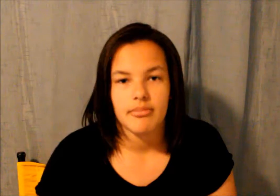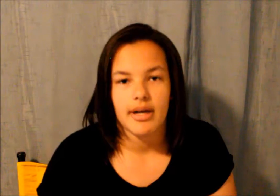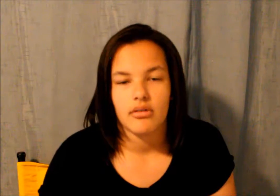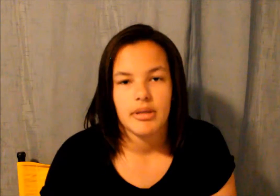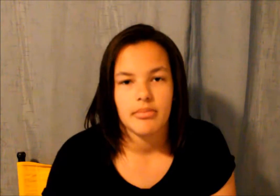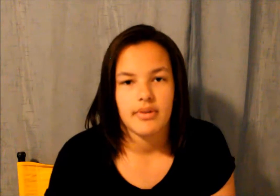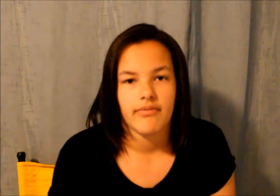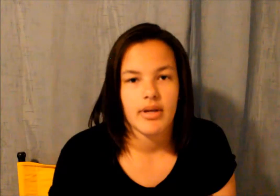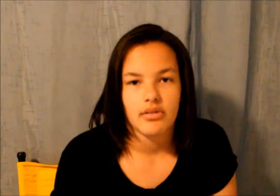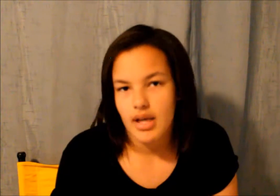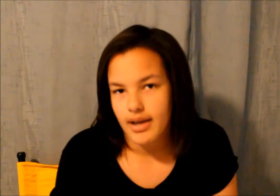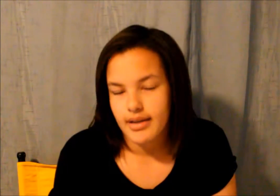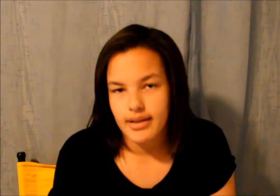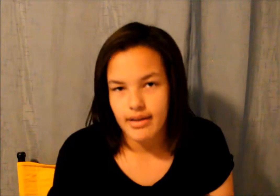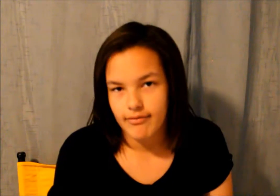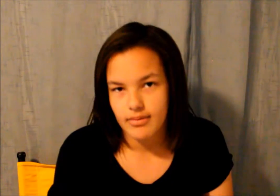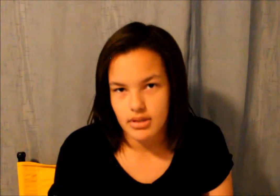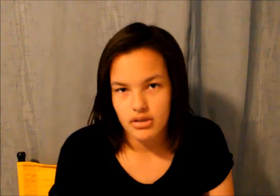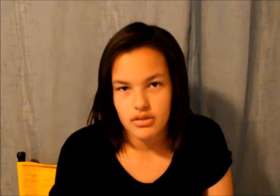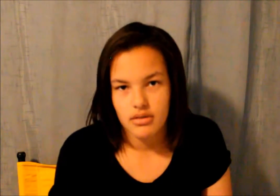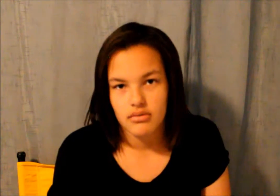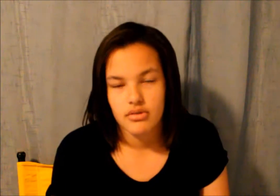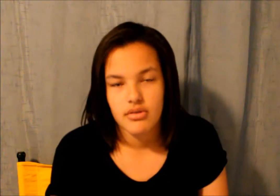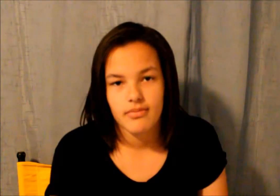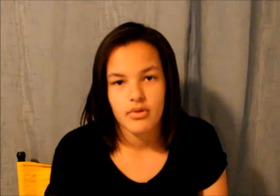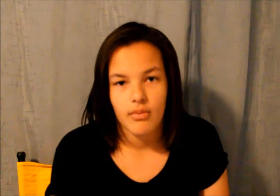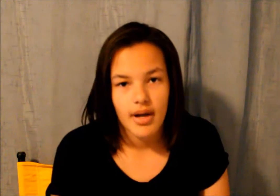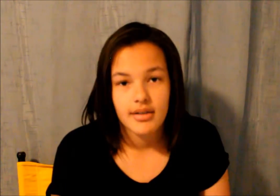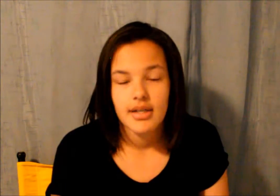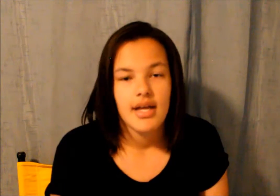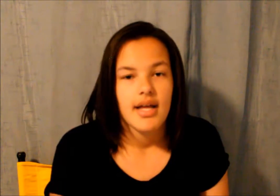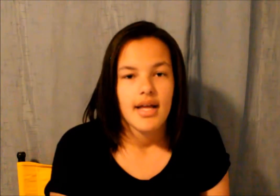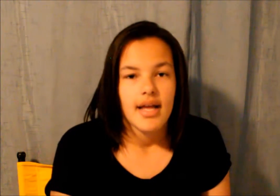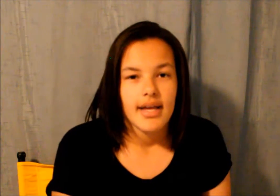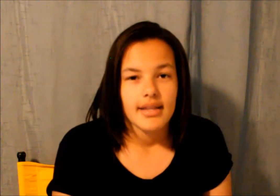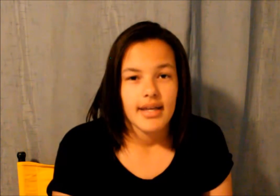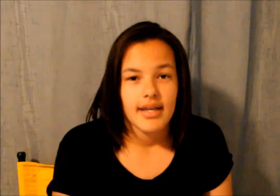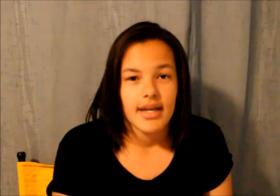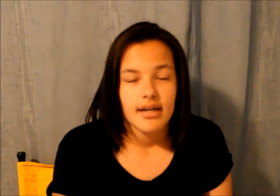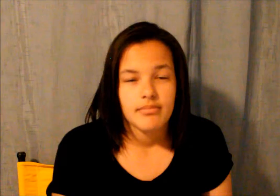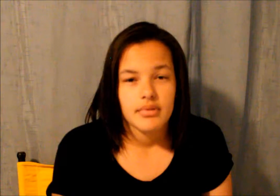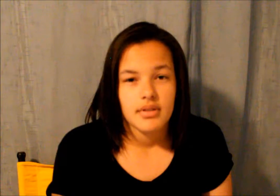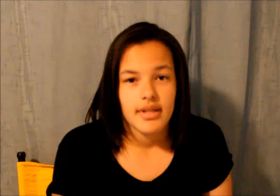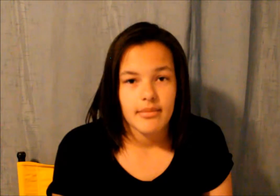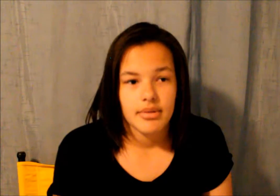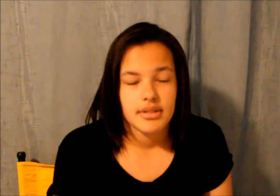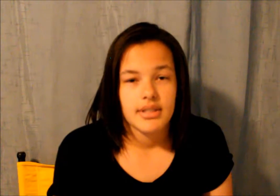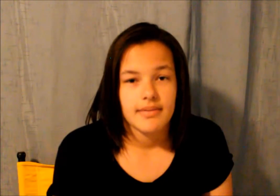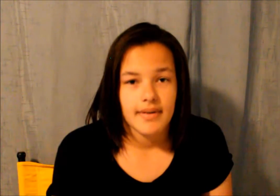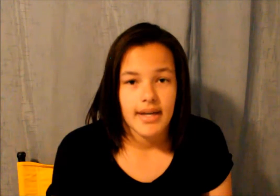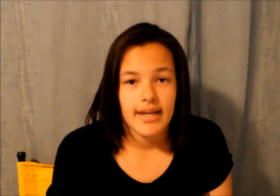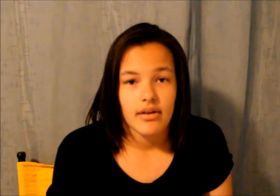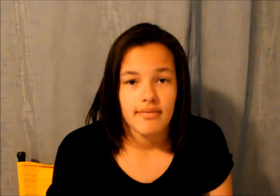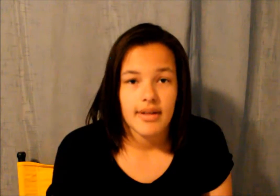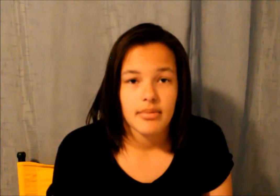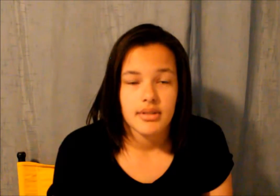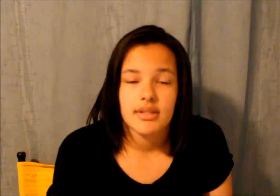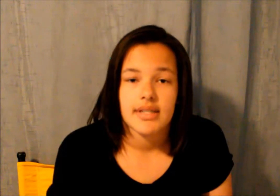about people they've met online and i've been talking to them for a while and they help that person to find out if that person is